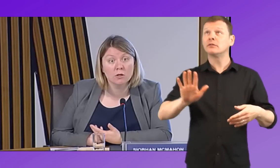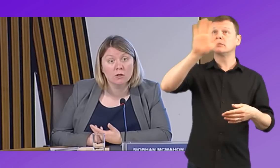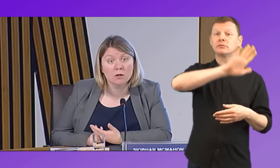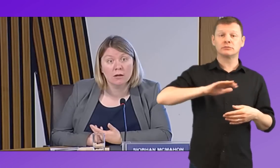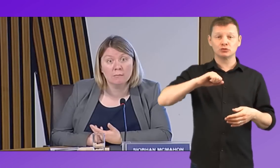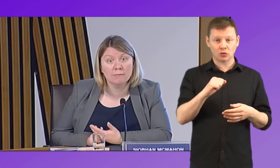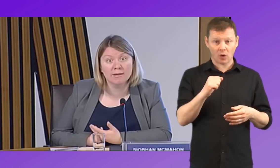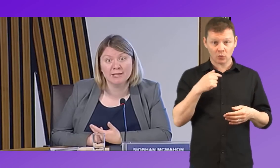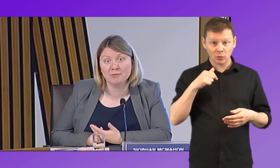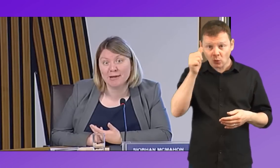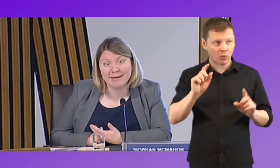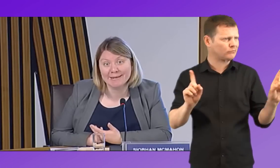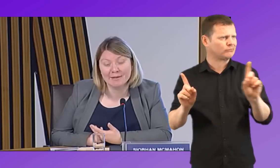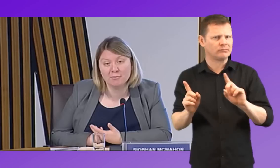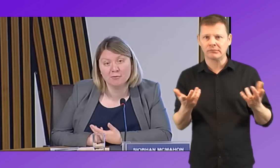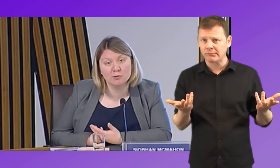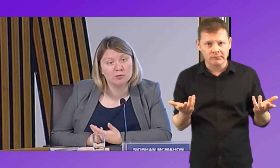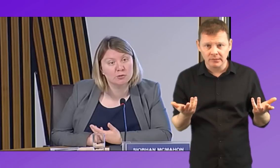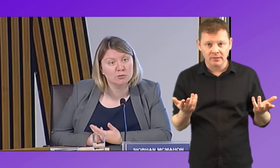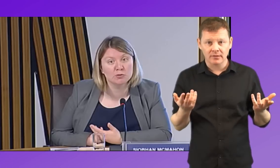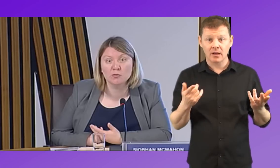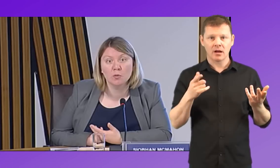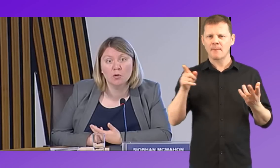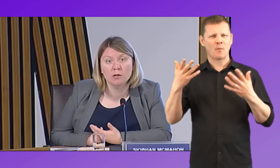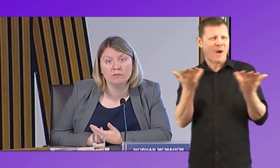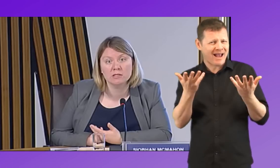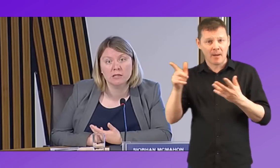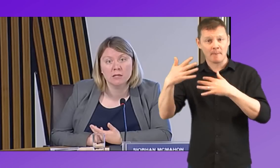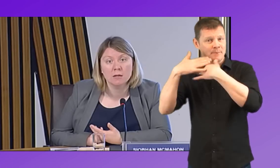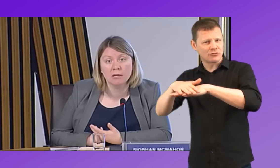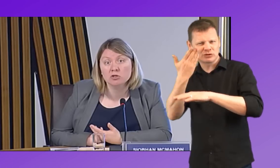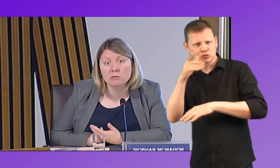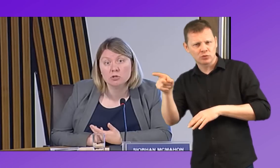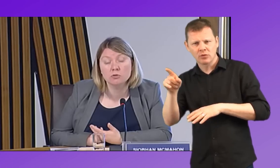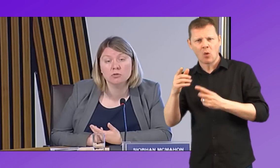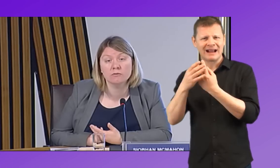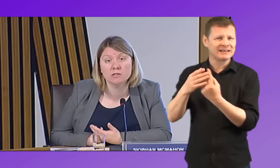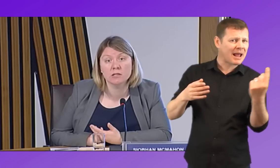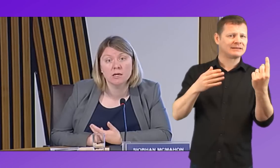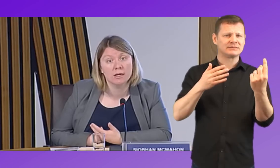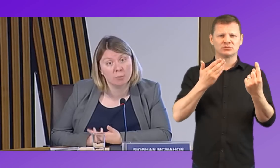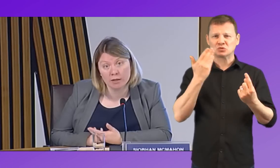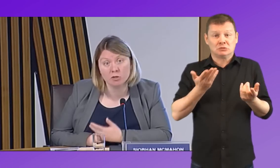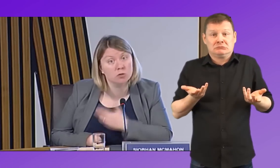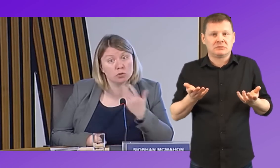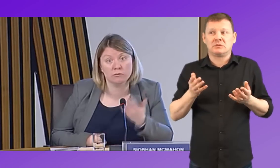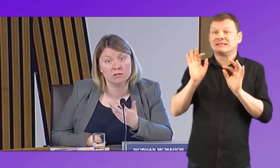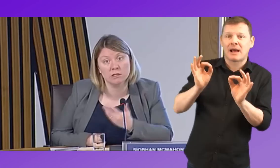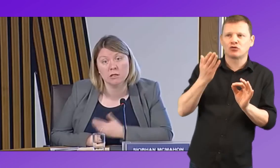has anyone got an idea of who's doing what, if it's in mainstream schools, if it's in independent schools, if it's in